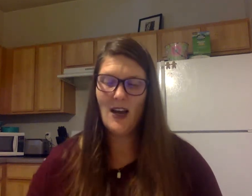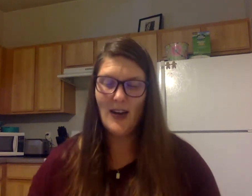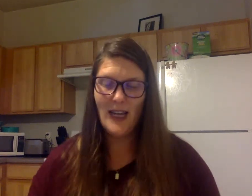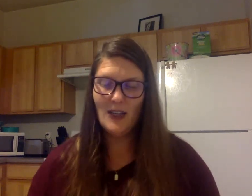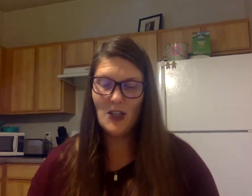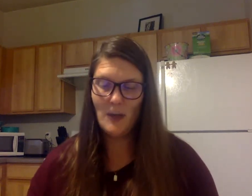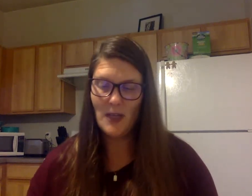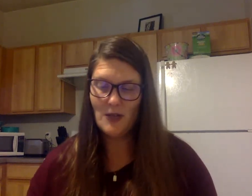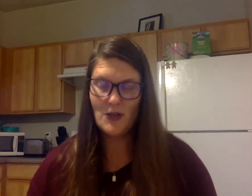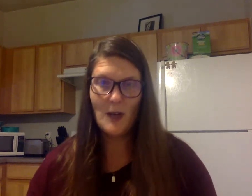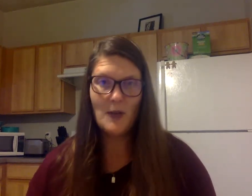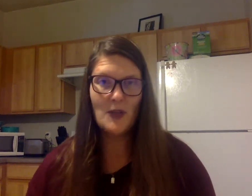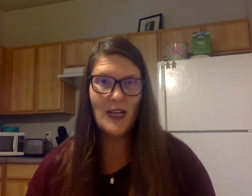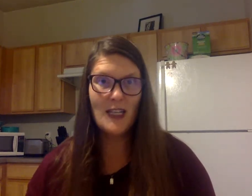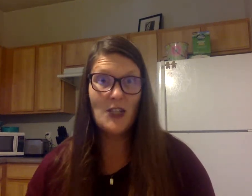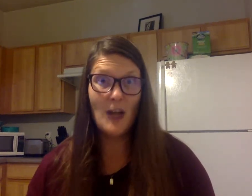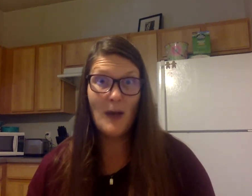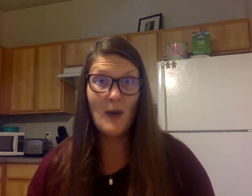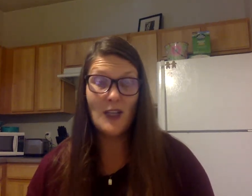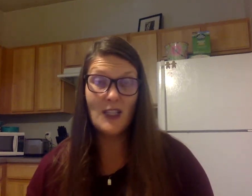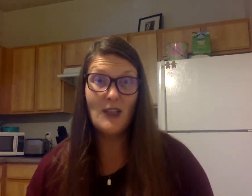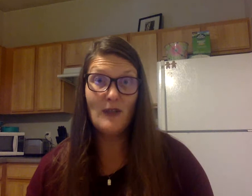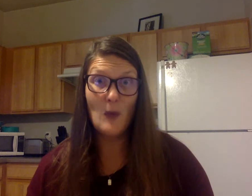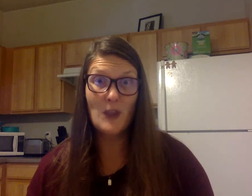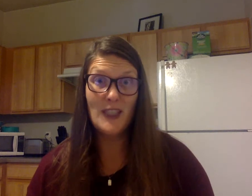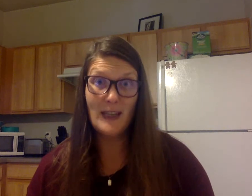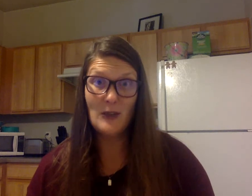All right. Good job. Get your choppers ready to chop my words into four sounds.